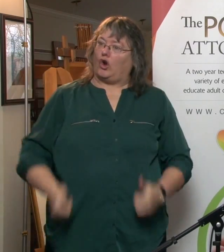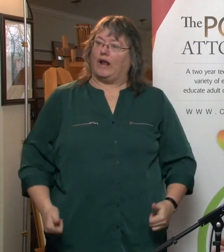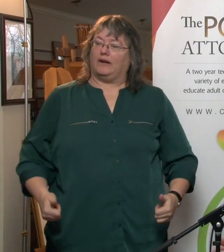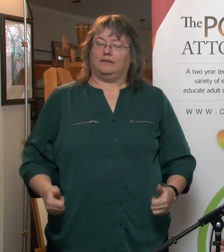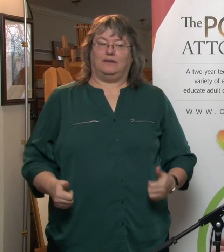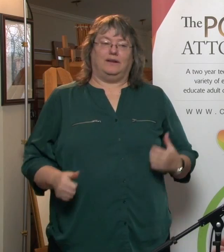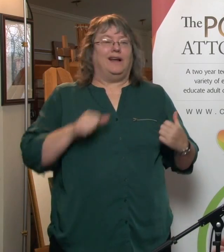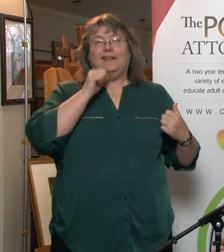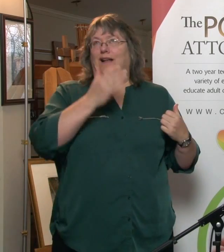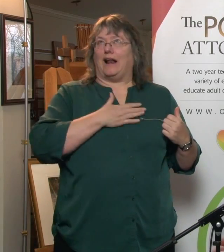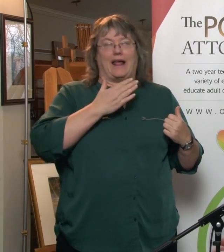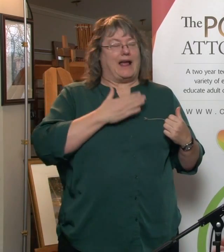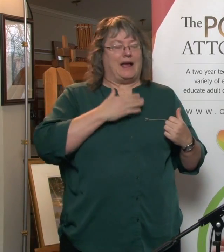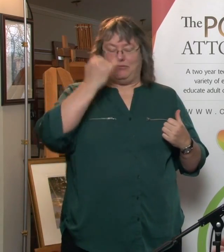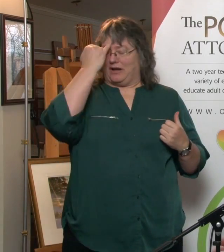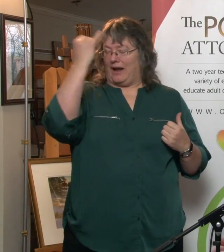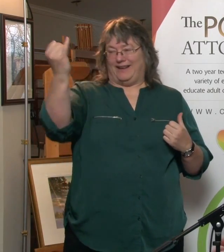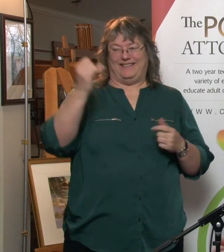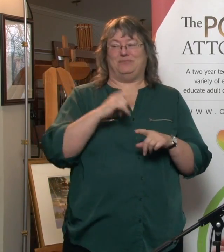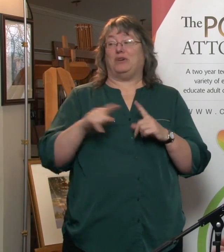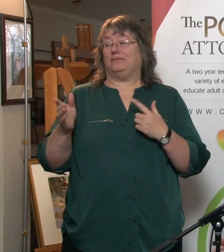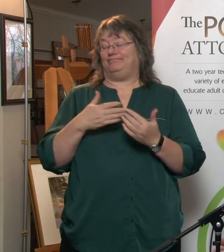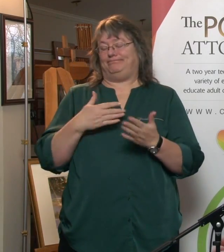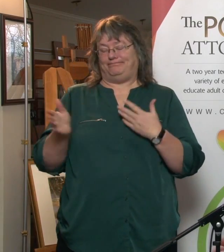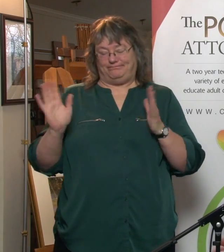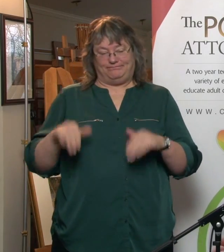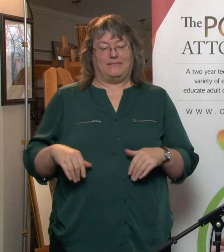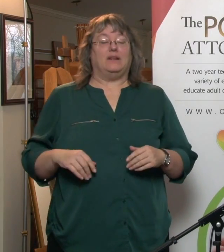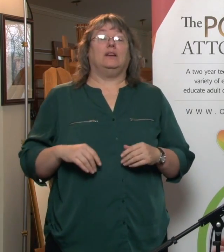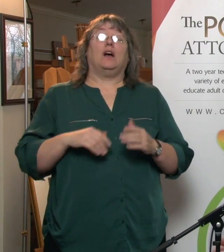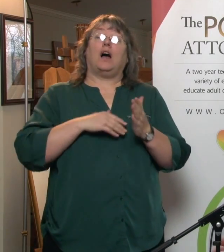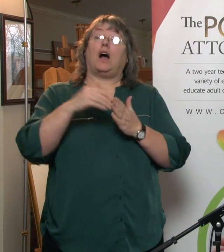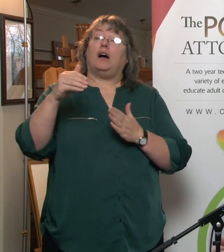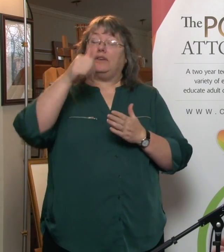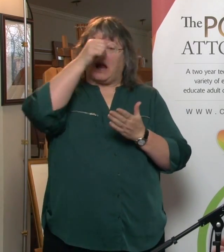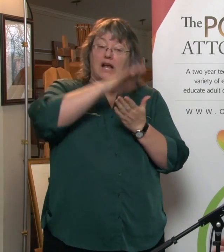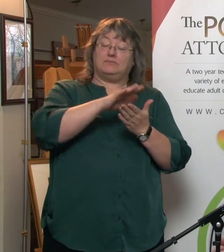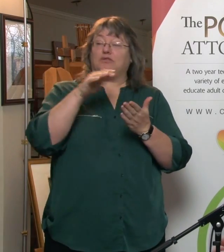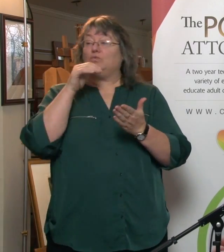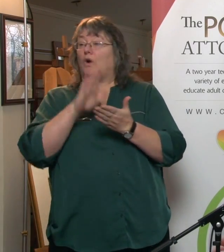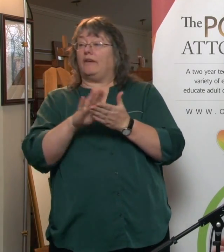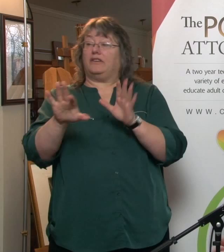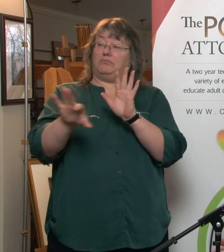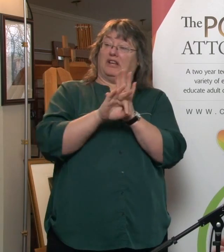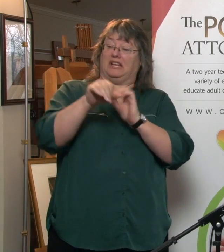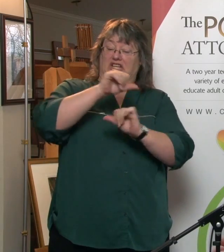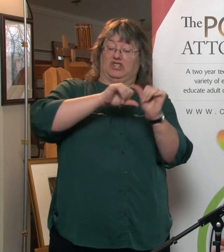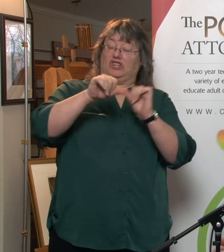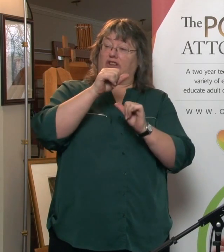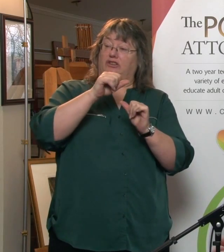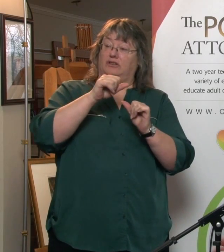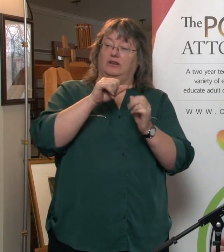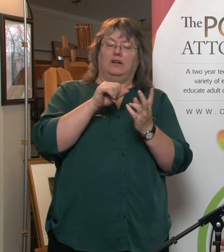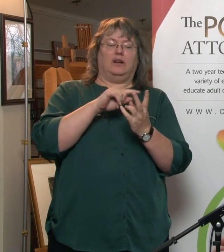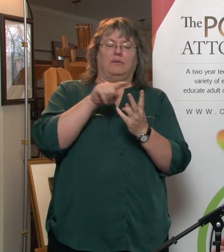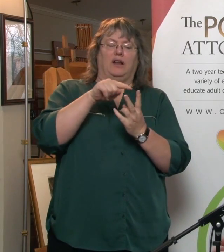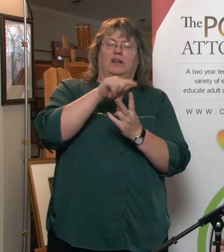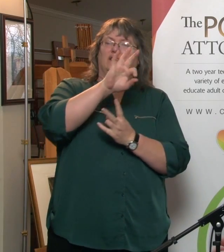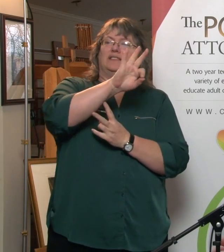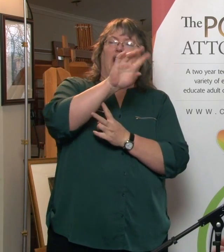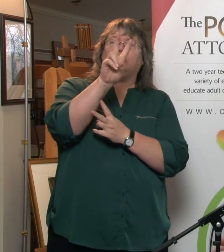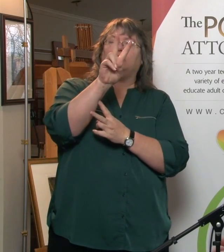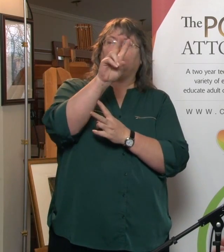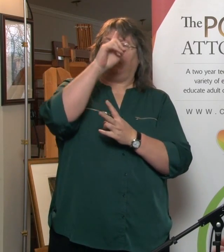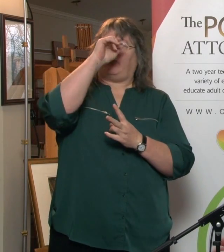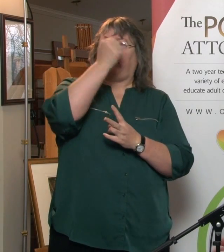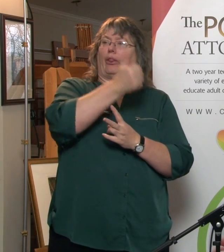that's a cheery thought. But anyway, so what if, again, very common for husband and wife to name each other. Well, what if you have the 92-year-old husband that's